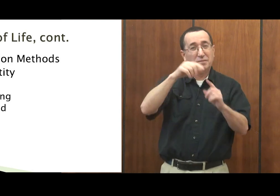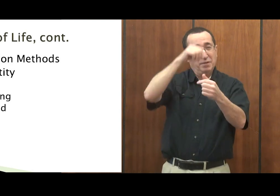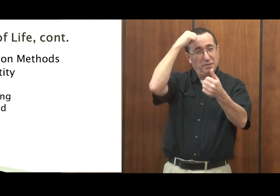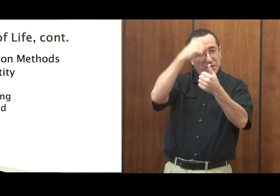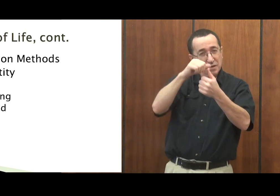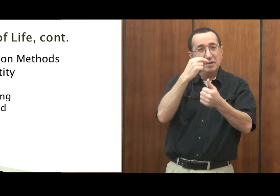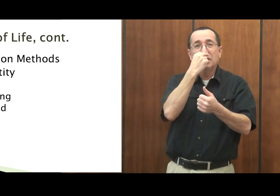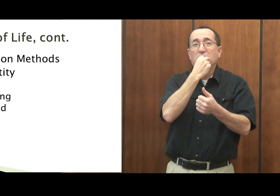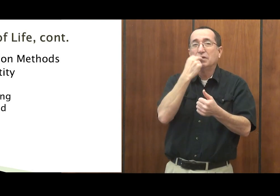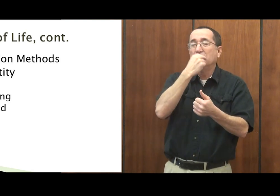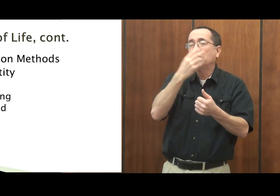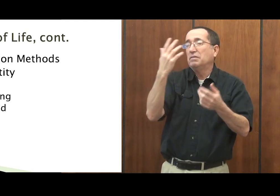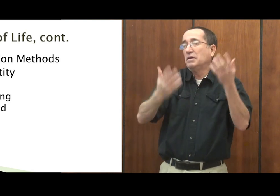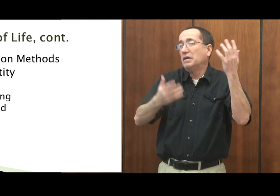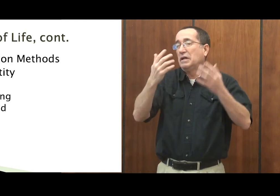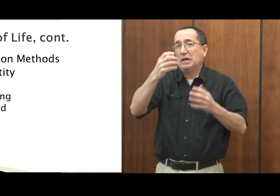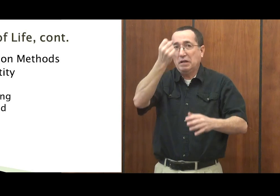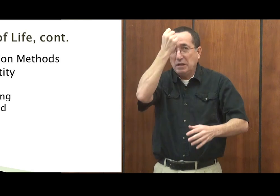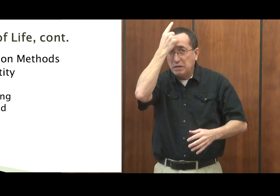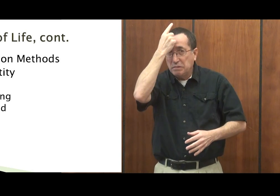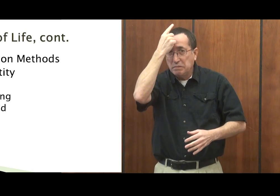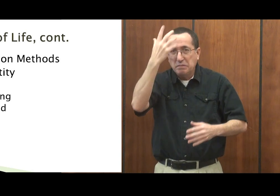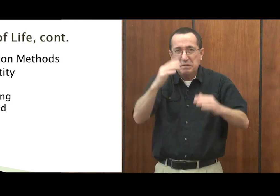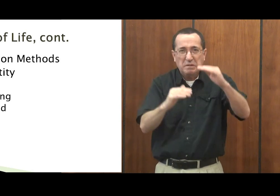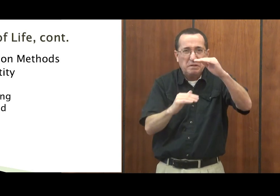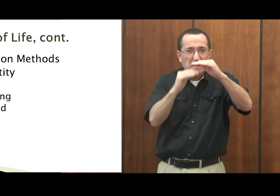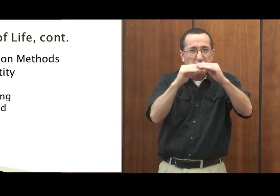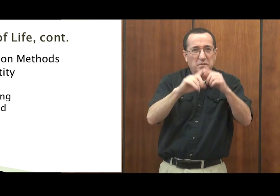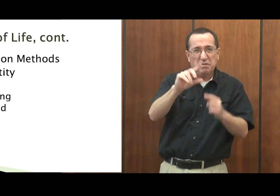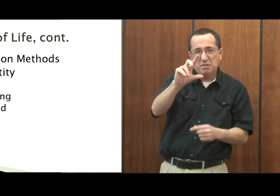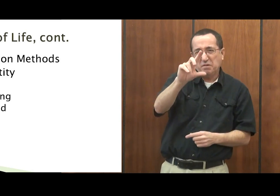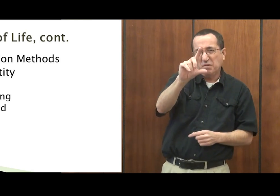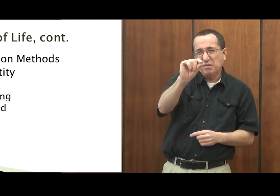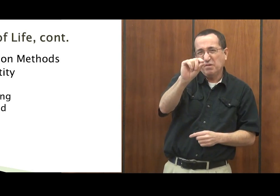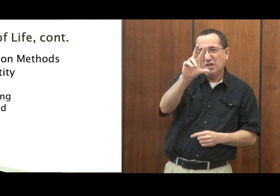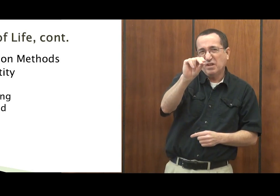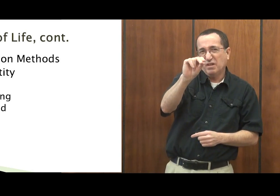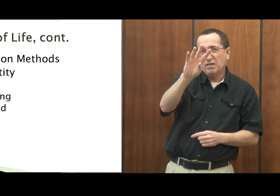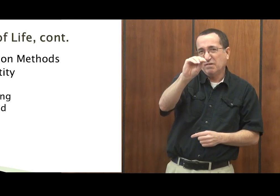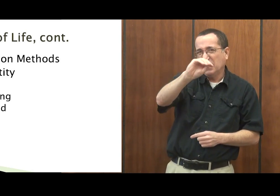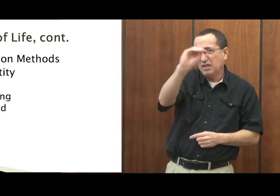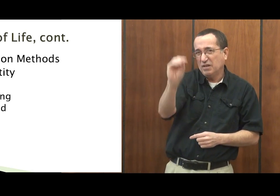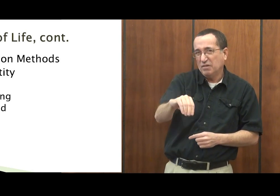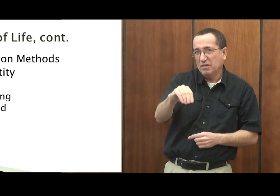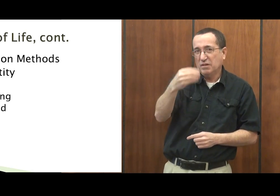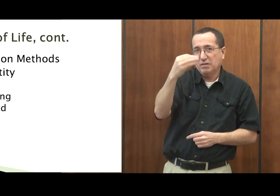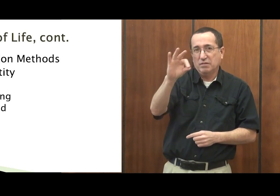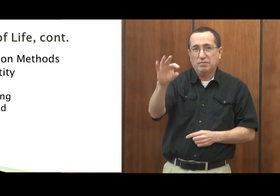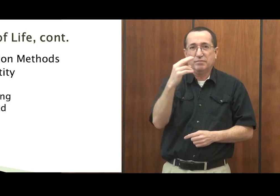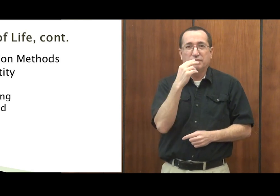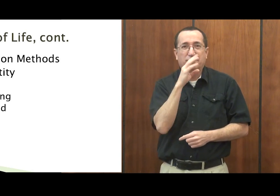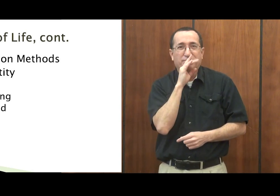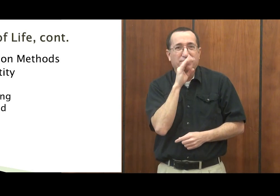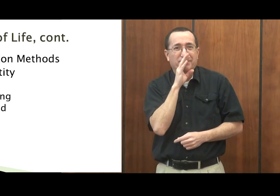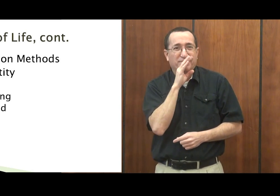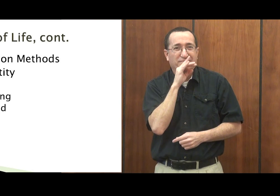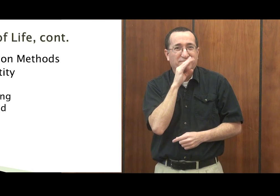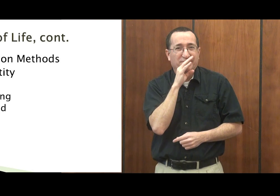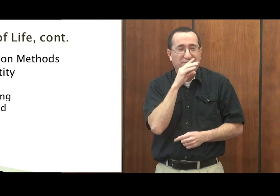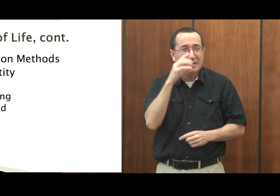can try and get by. Remember, lip reading is a very high skill. You can only get 20 to 30% of what